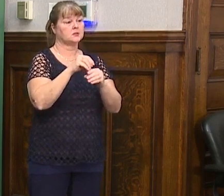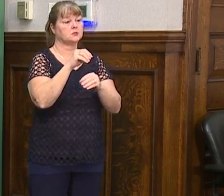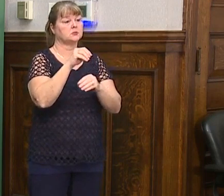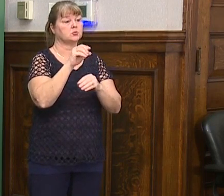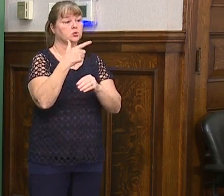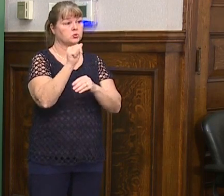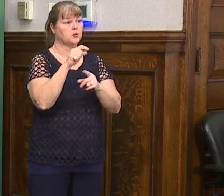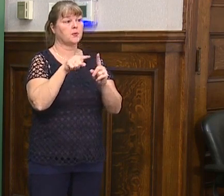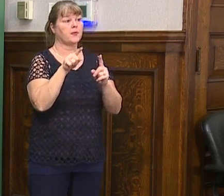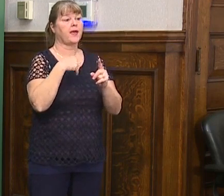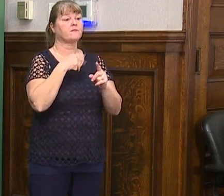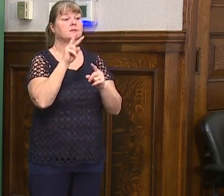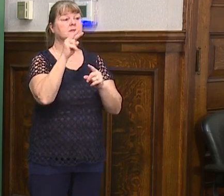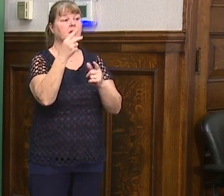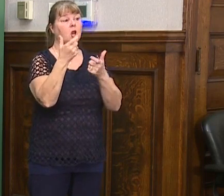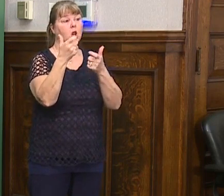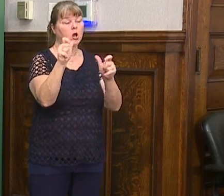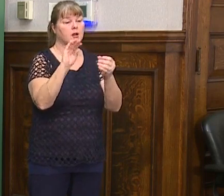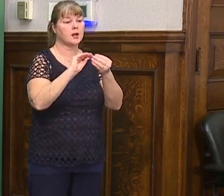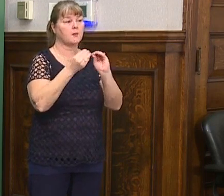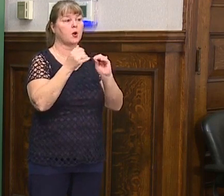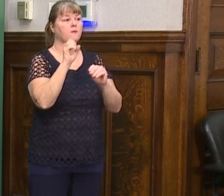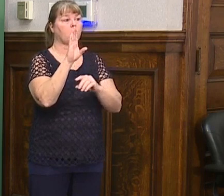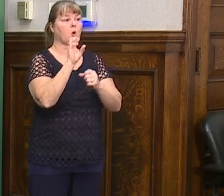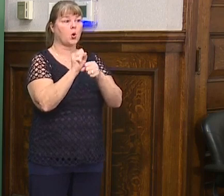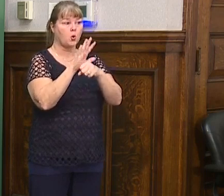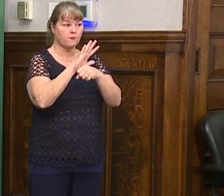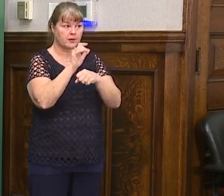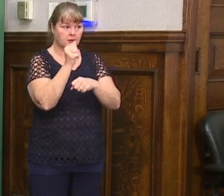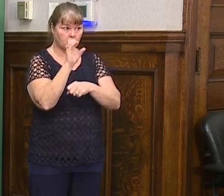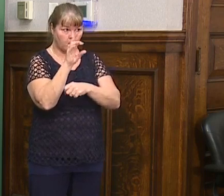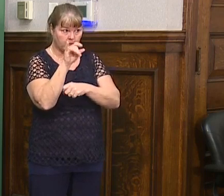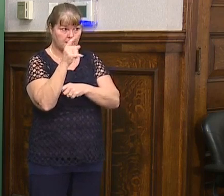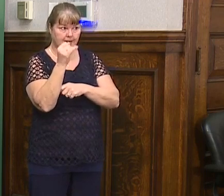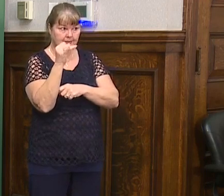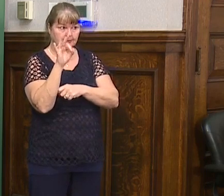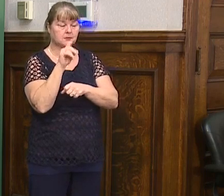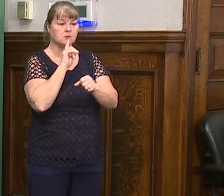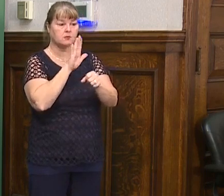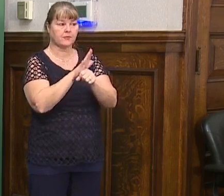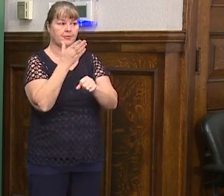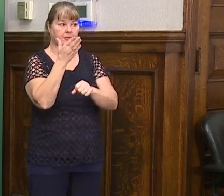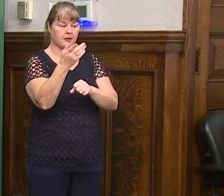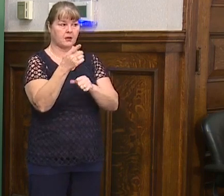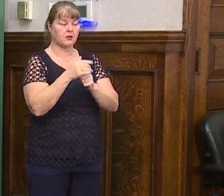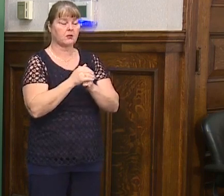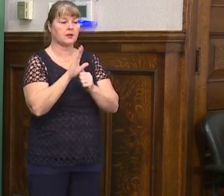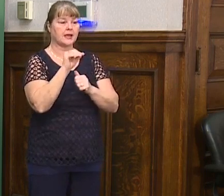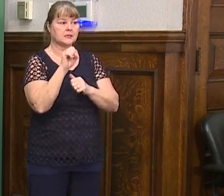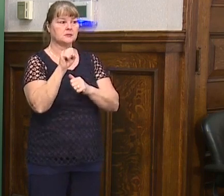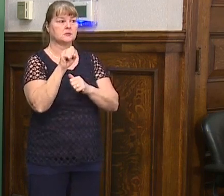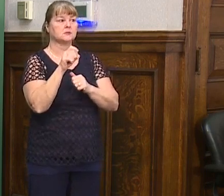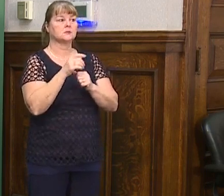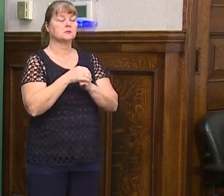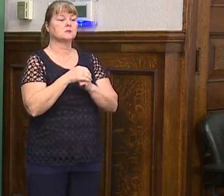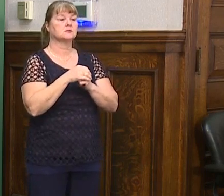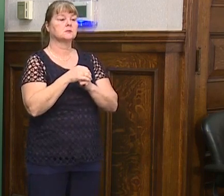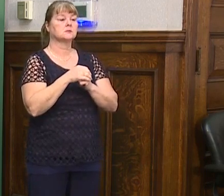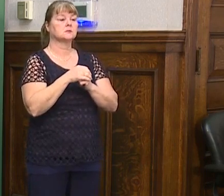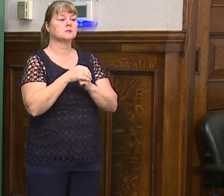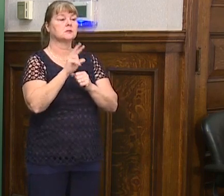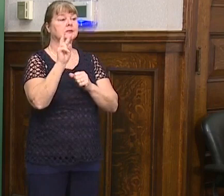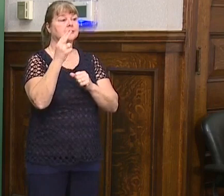they have the second largest number of COVID-19 confirmation cases, confirmed cases,